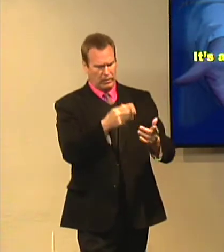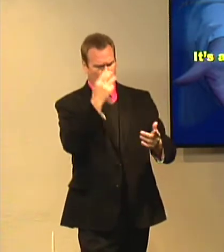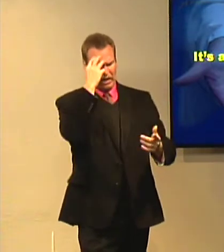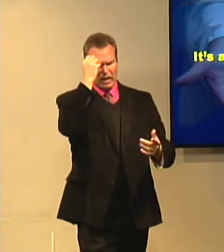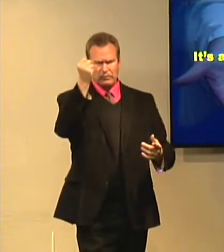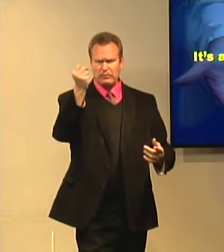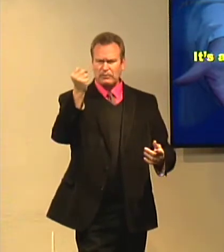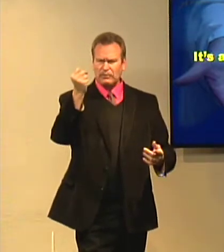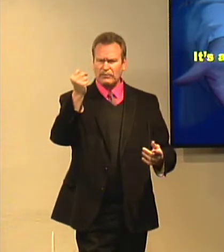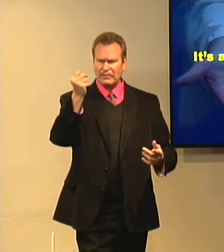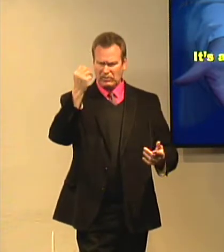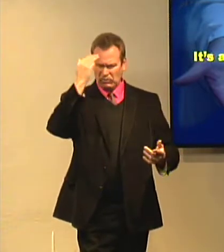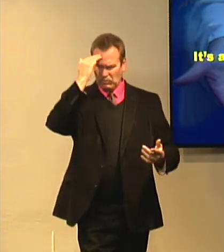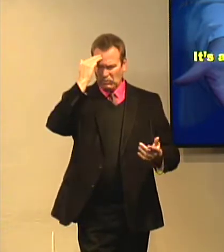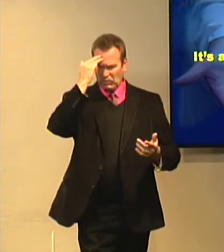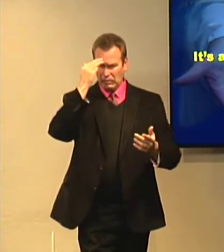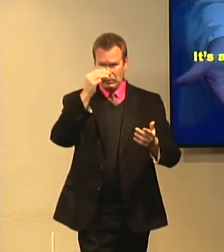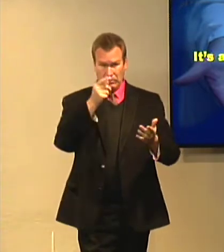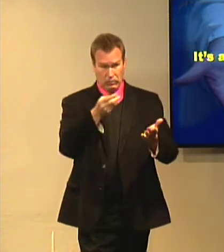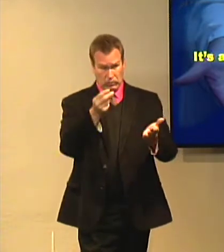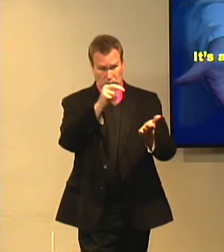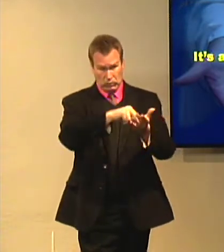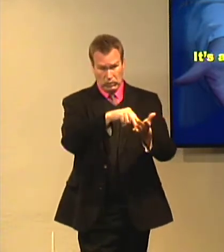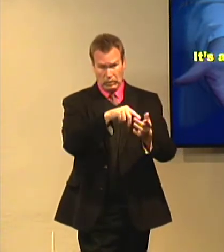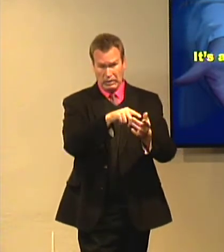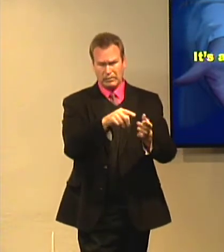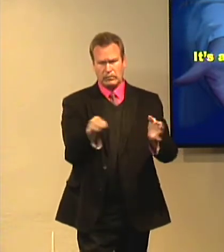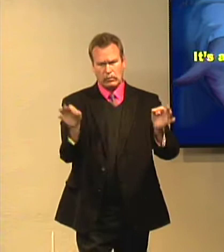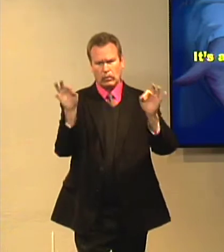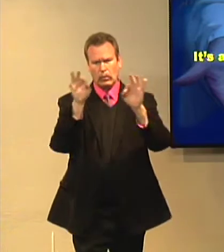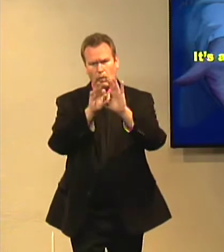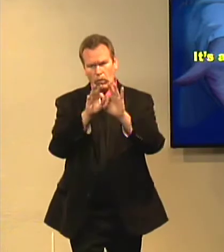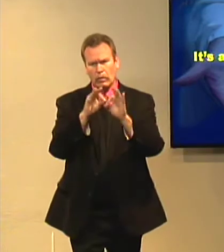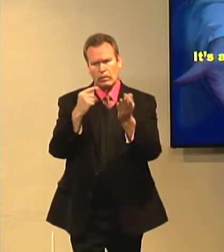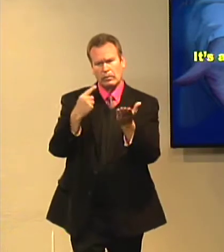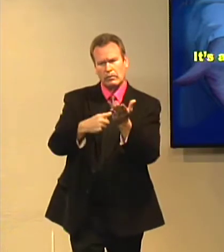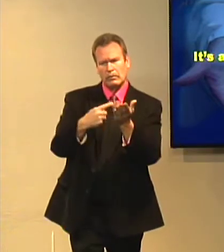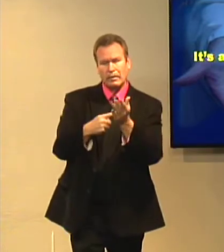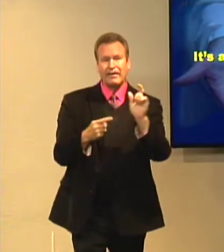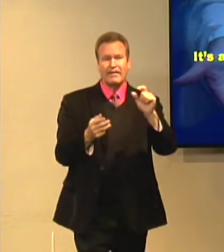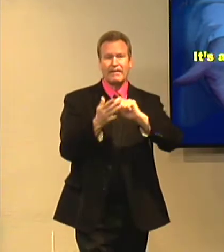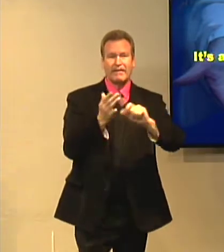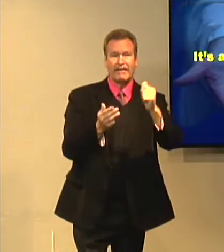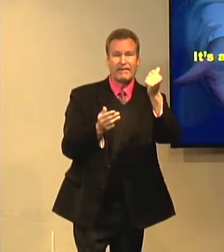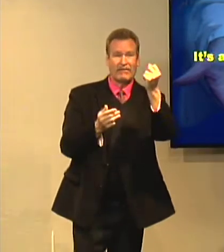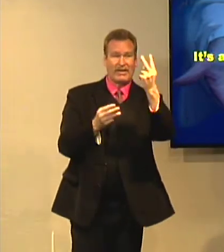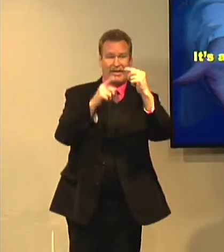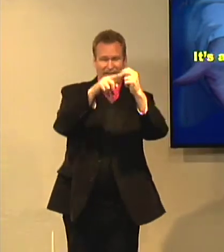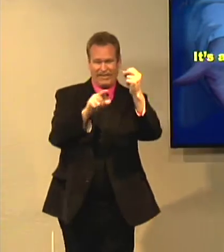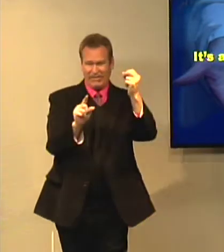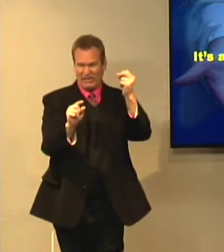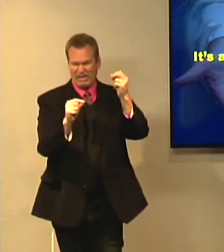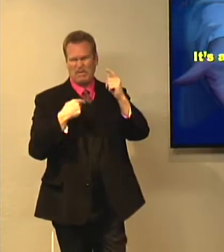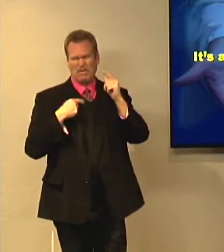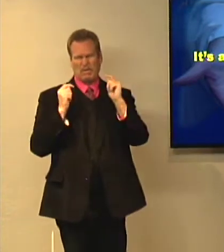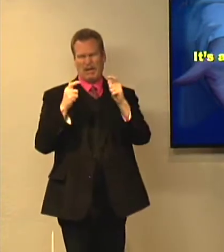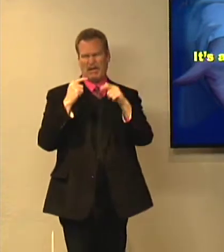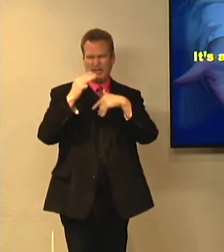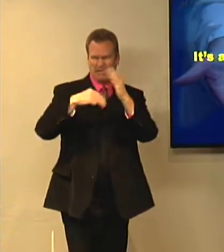is critical that it is truth. It is a logical necessity that it is truth. so Paul is going